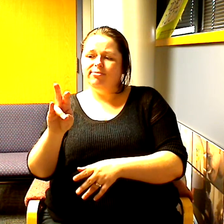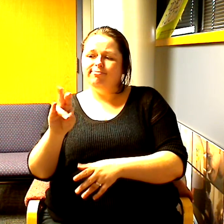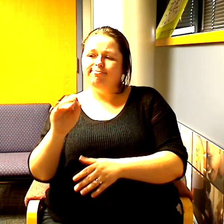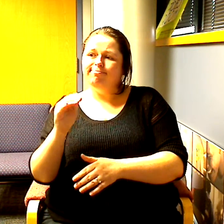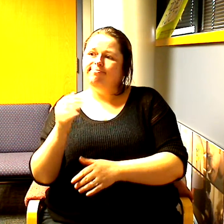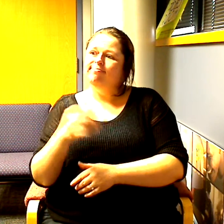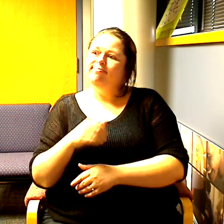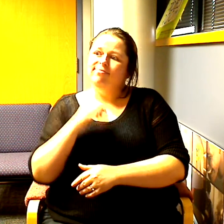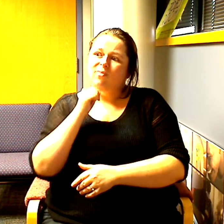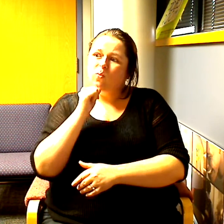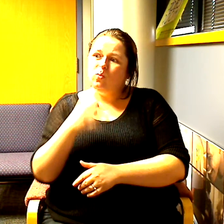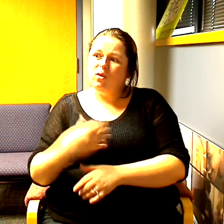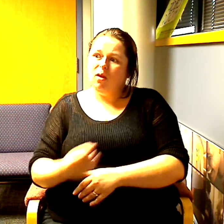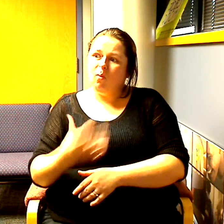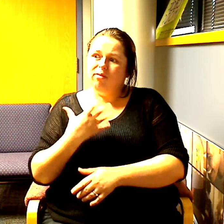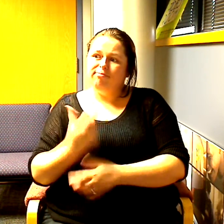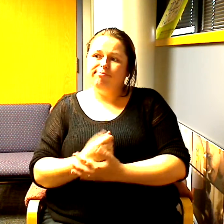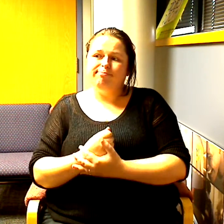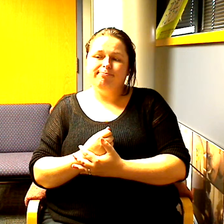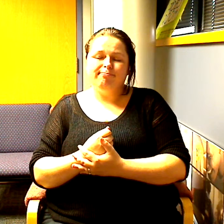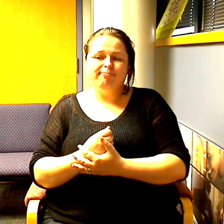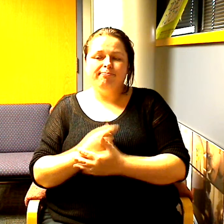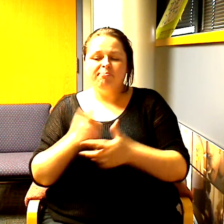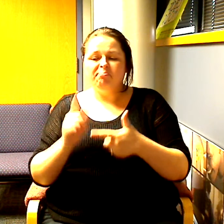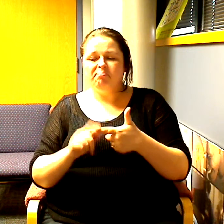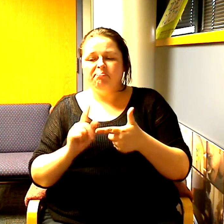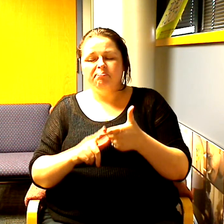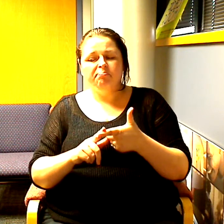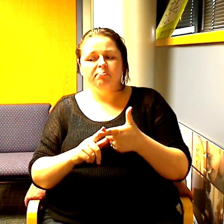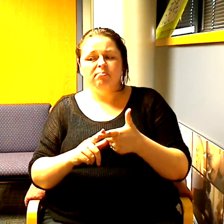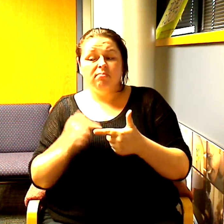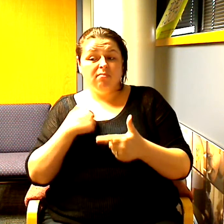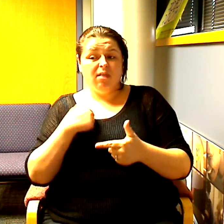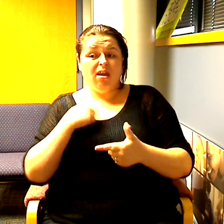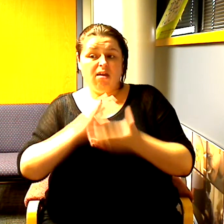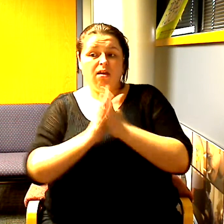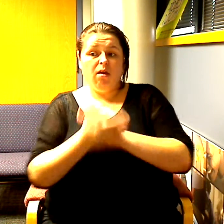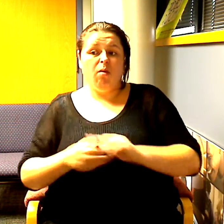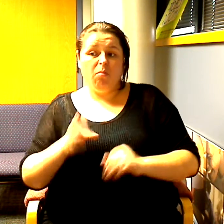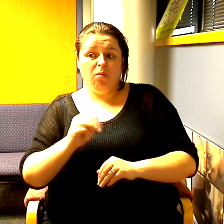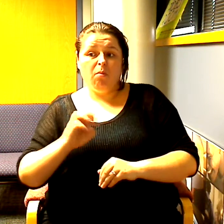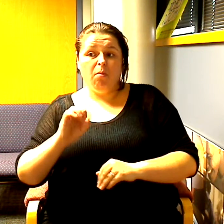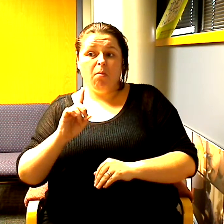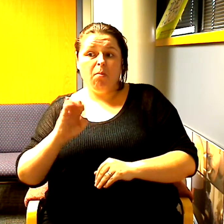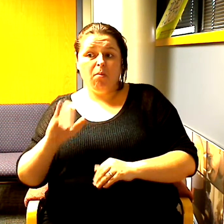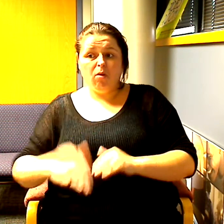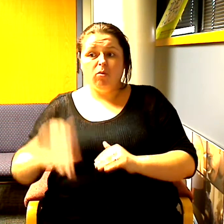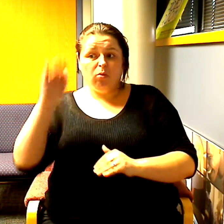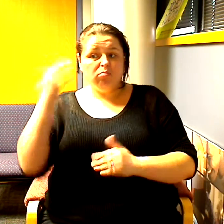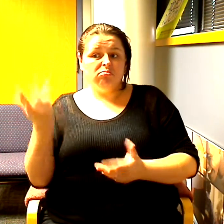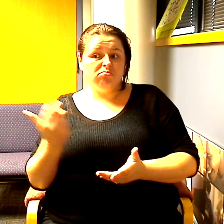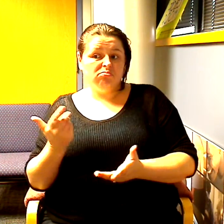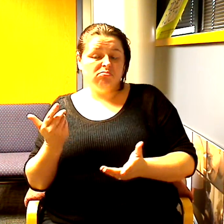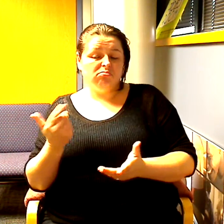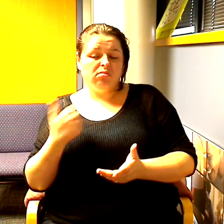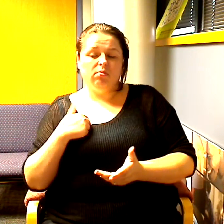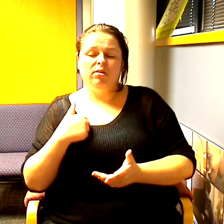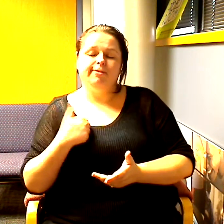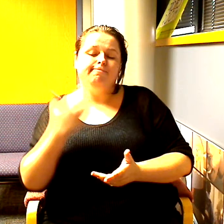non-white the next question people always ask me is can I be a model when I grow up and first answer is I don't know they don't put me in charge